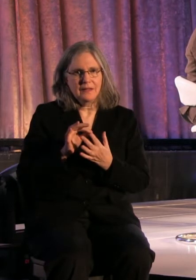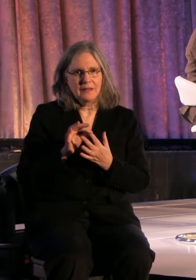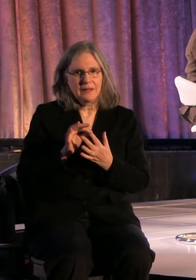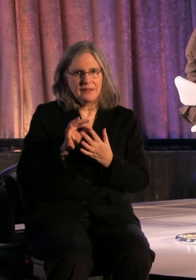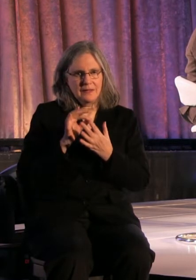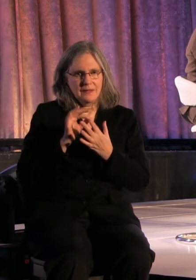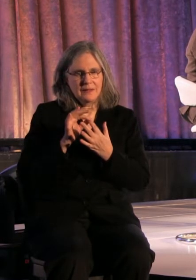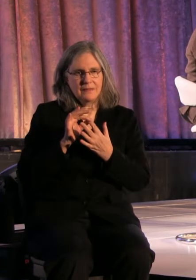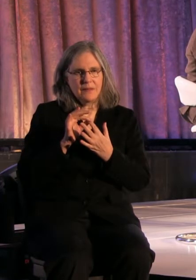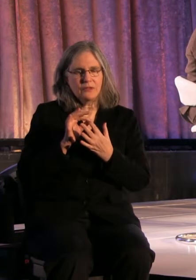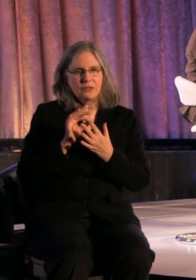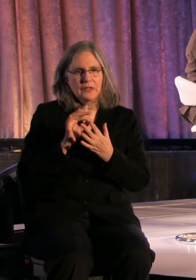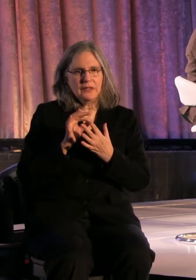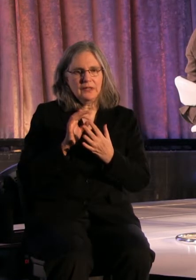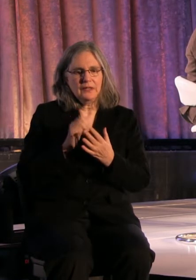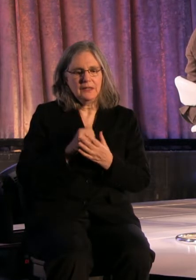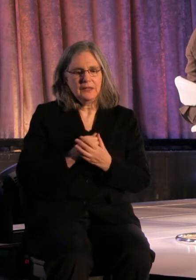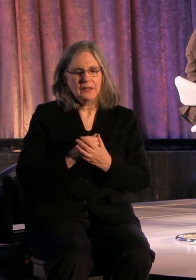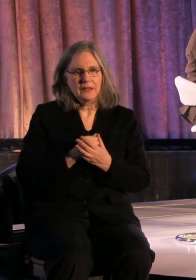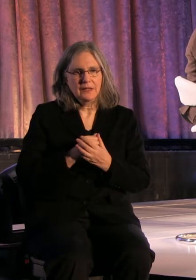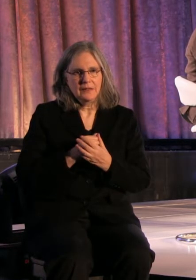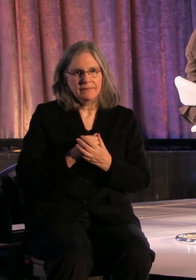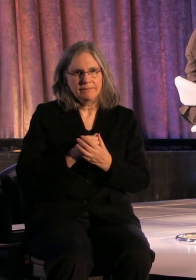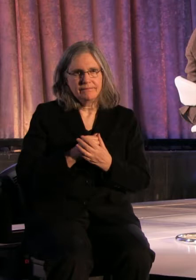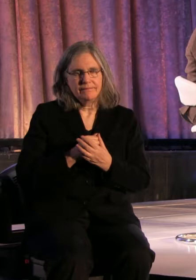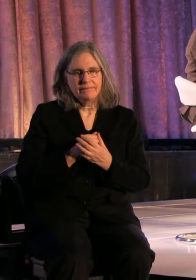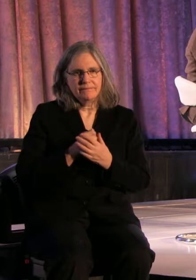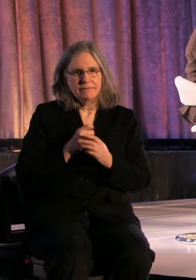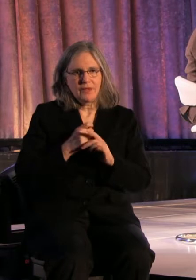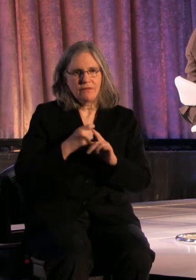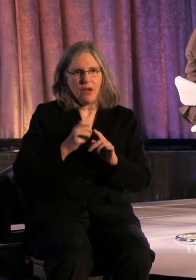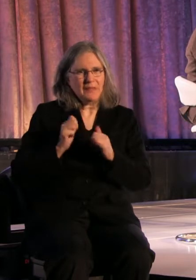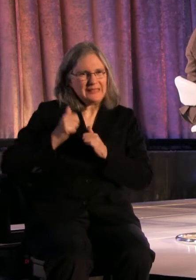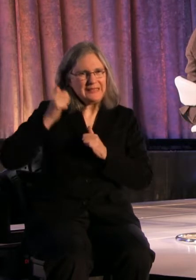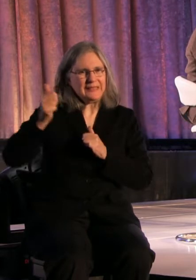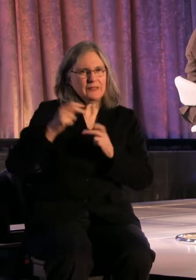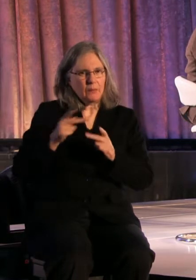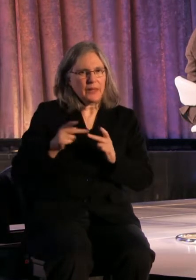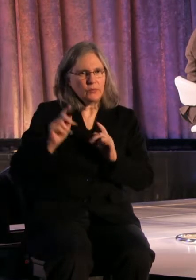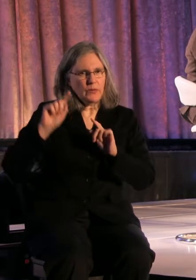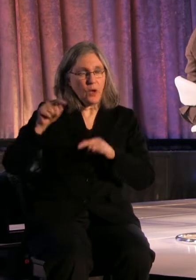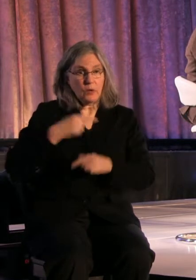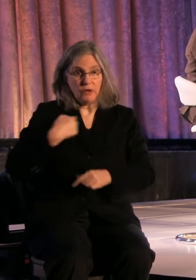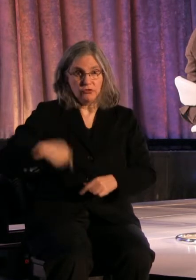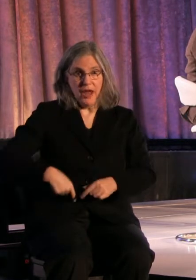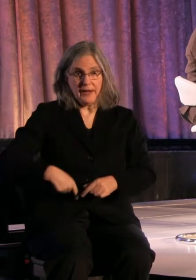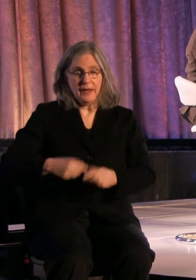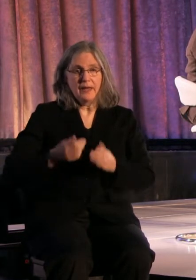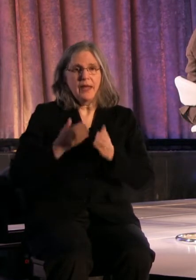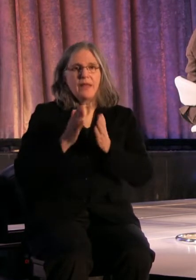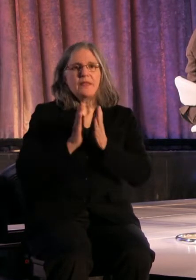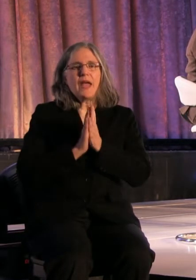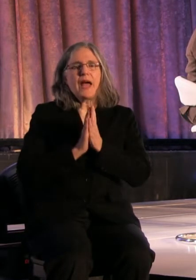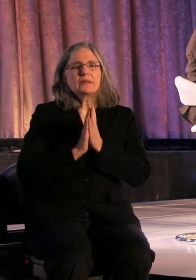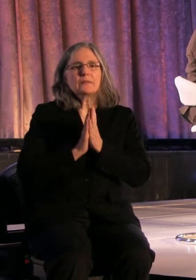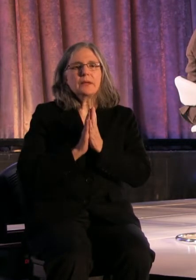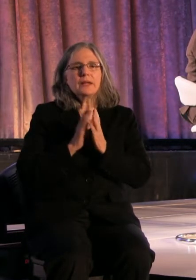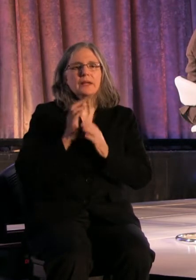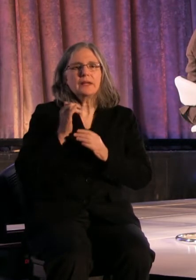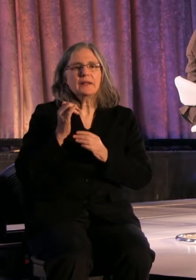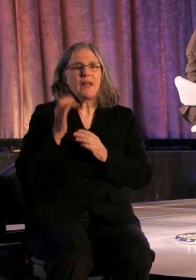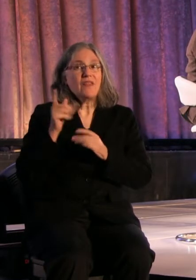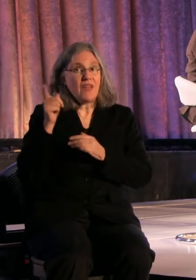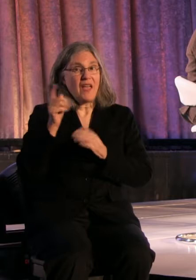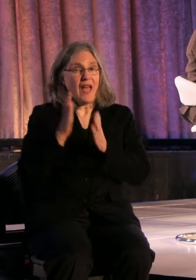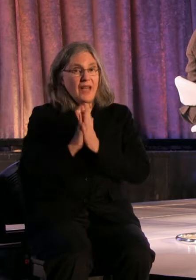some of our more far-flung places. When we got ready to go to China, they asked me if the word revolution was in the script.